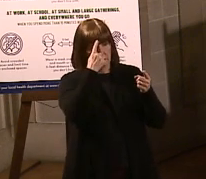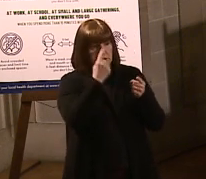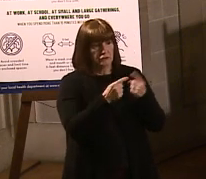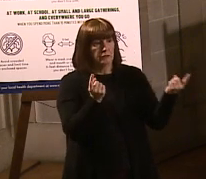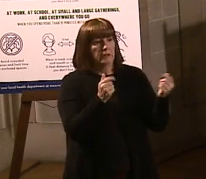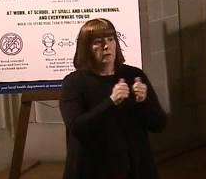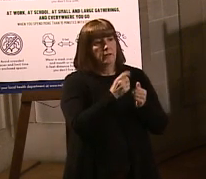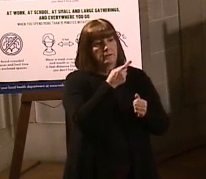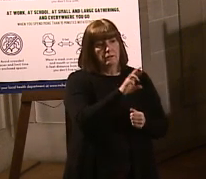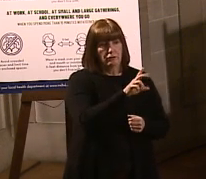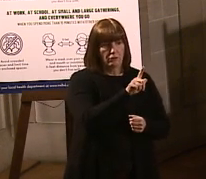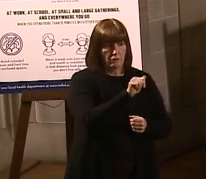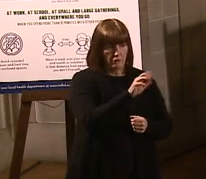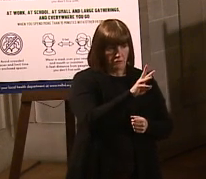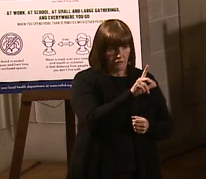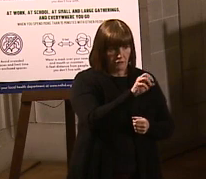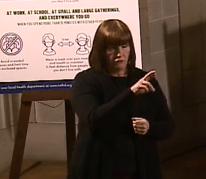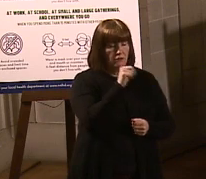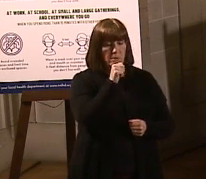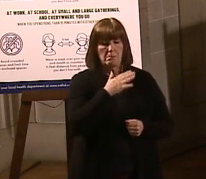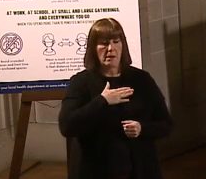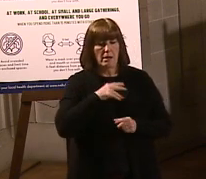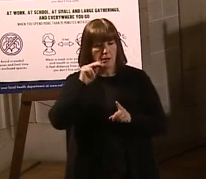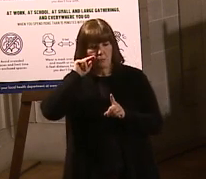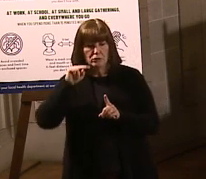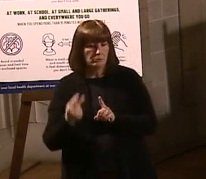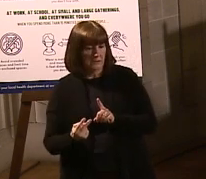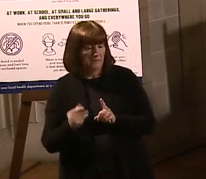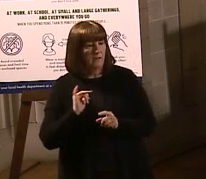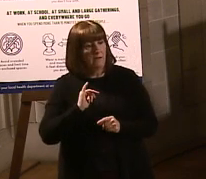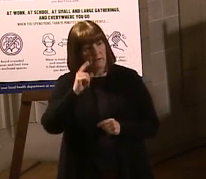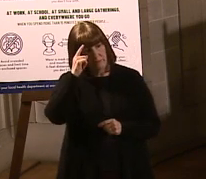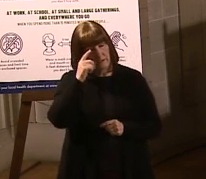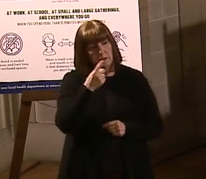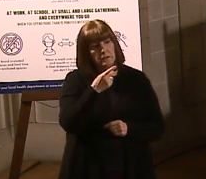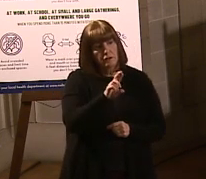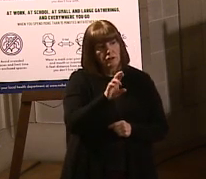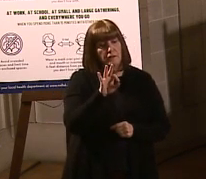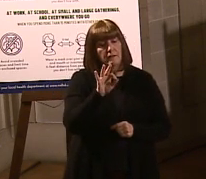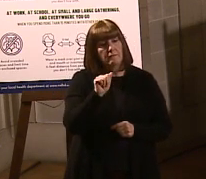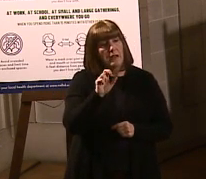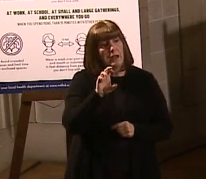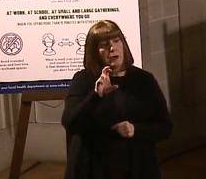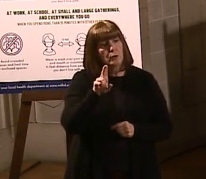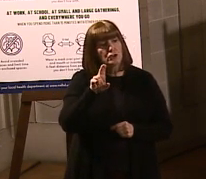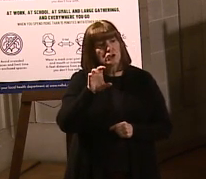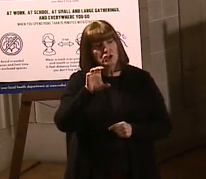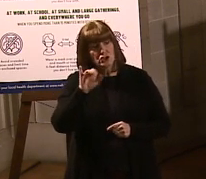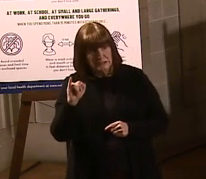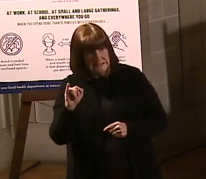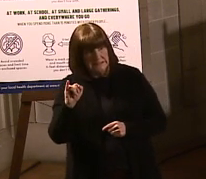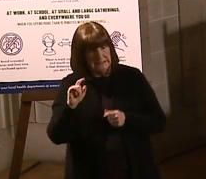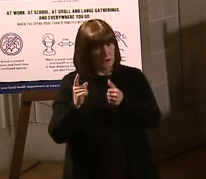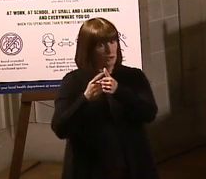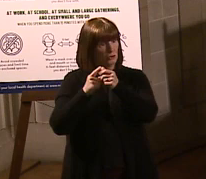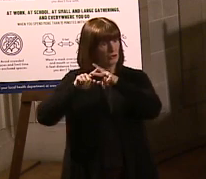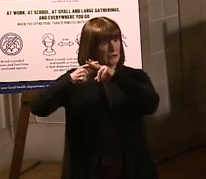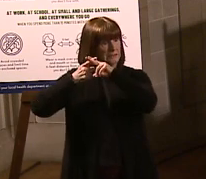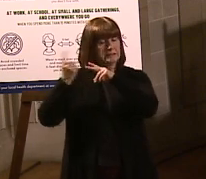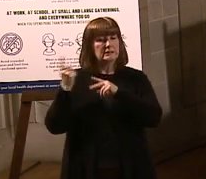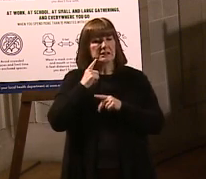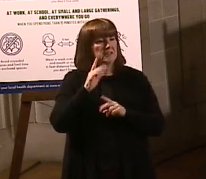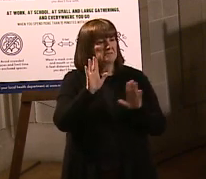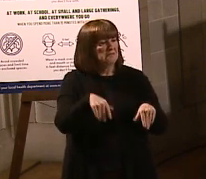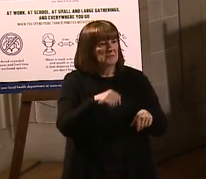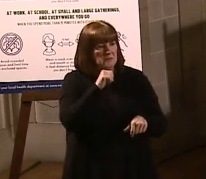Dr. Lawler on that. That's not my perspective of how it was. I believe it was actually Dr. Fauci who originally said don't wear masks. In fact, I think